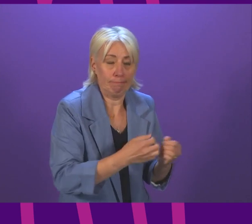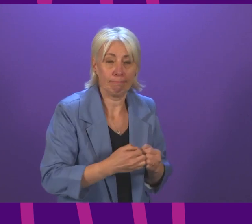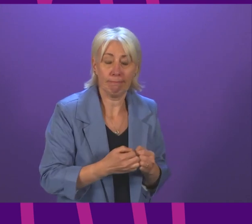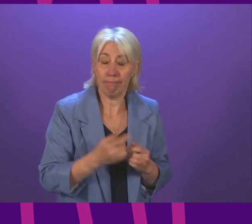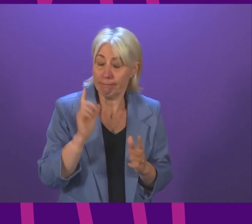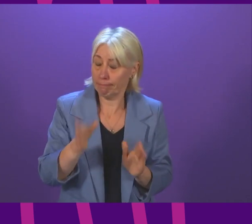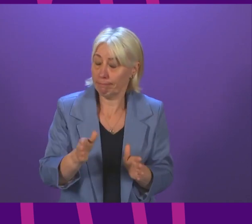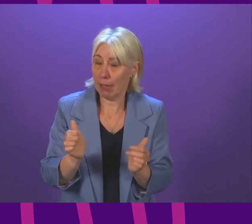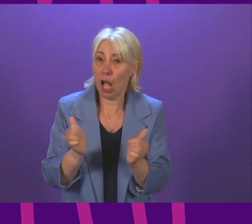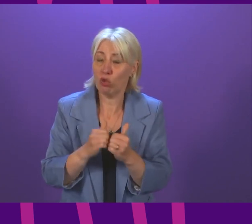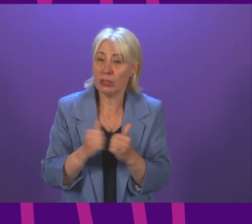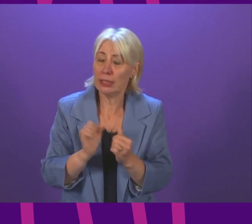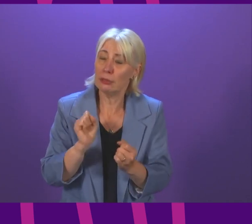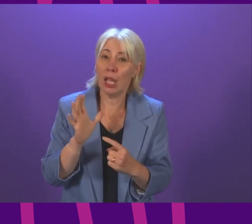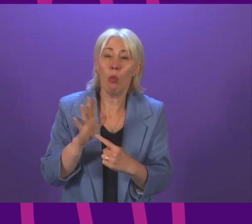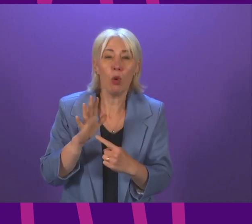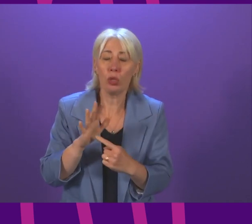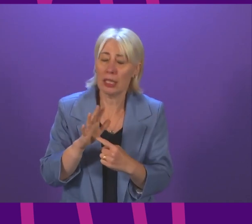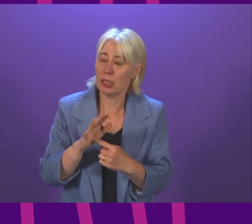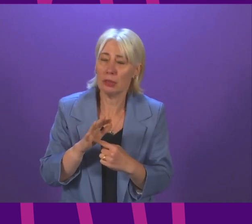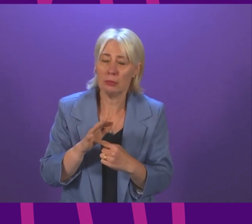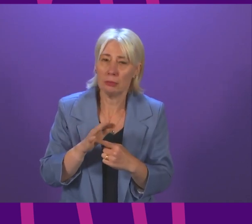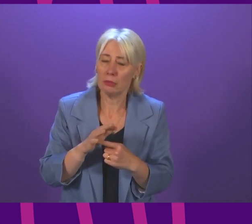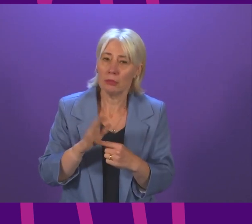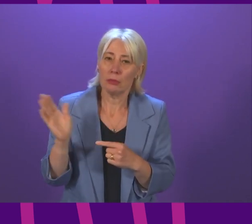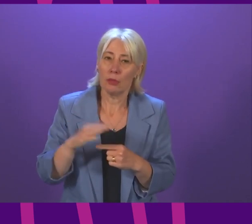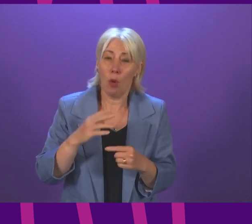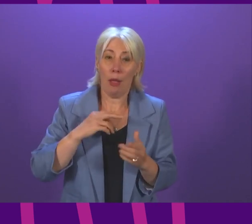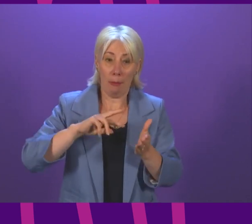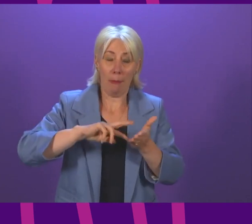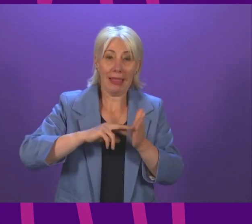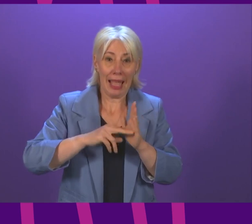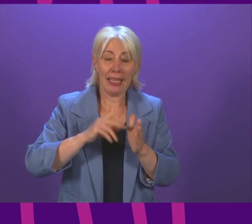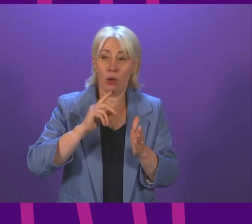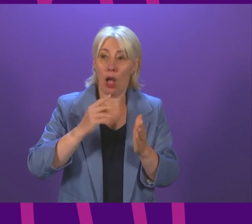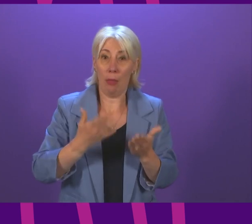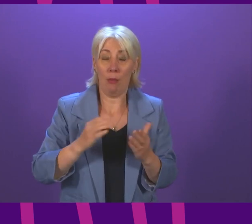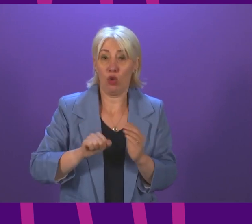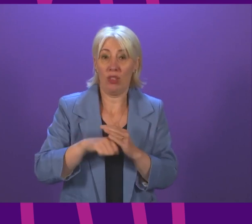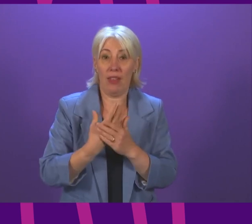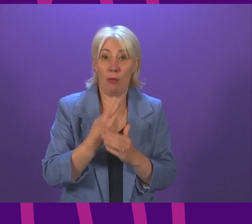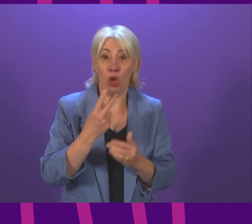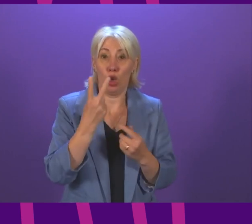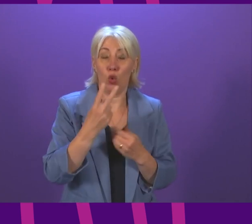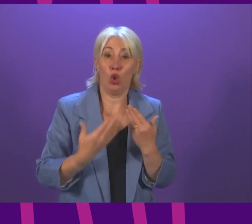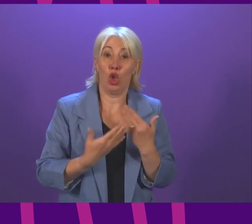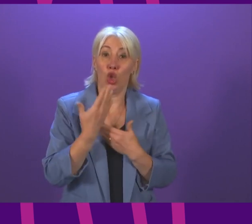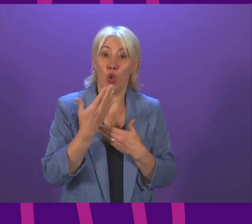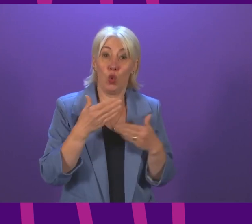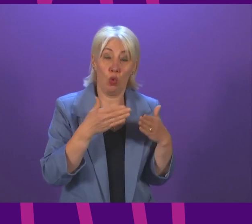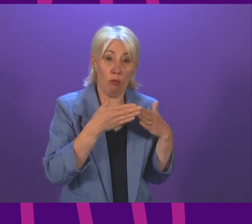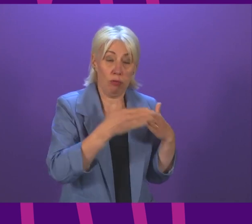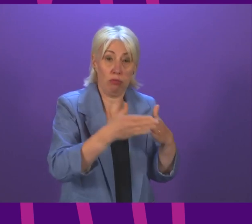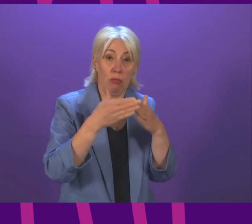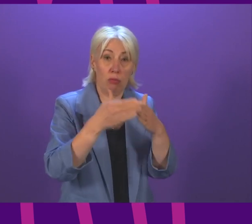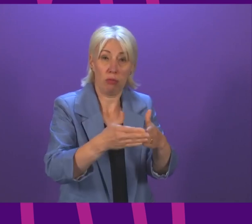agree around the importance of them obviously there is planned development around two new freight vessels which will